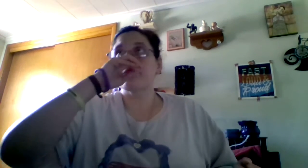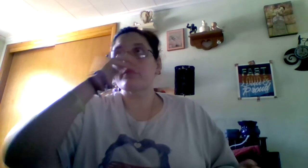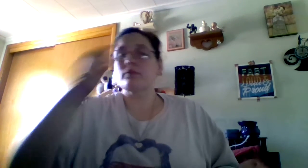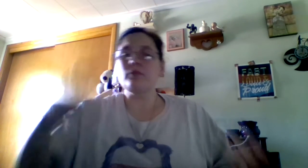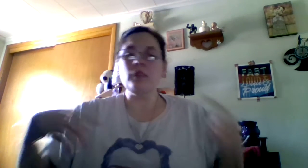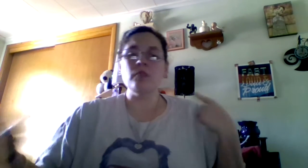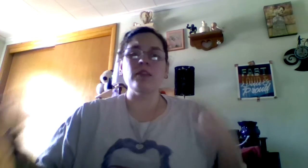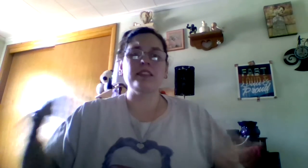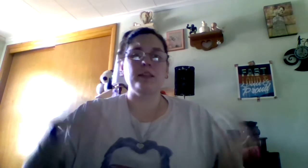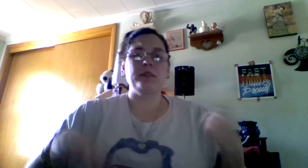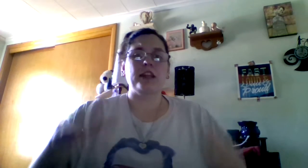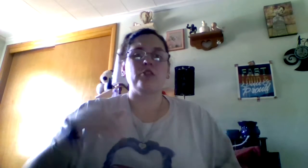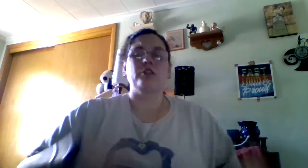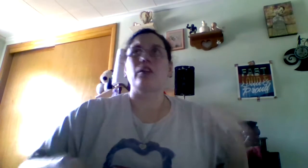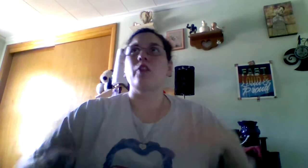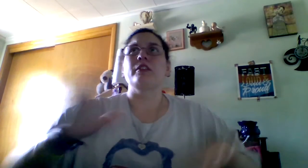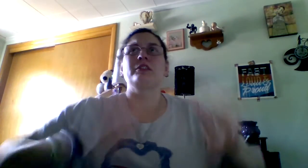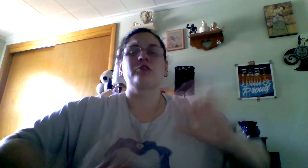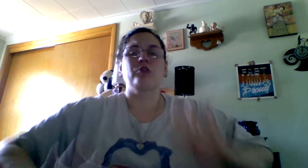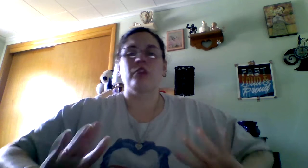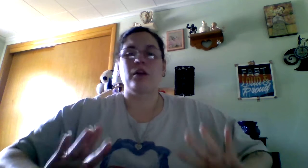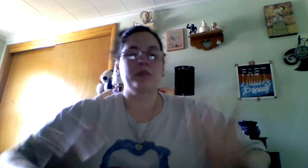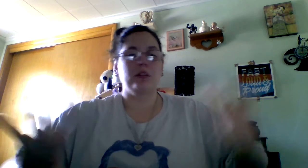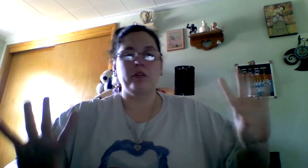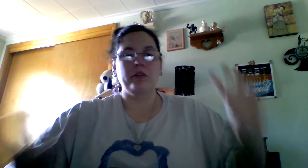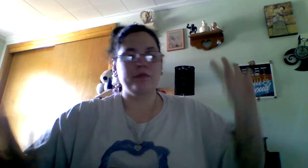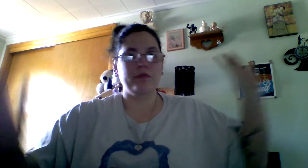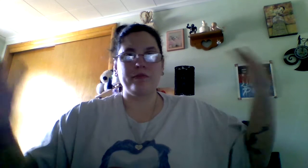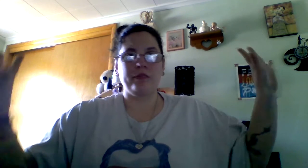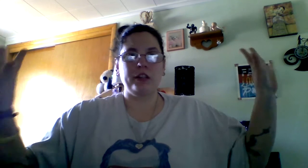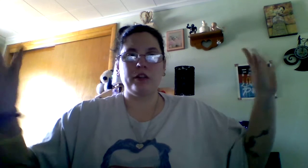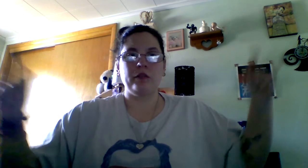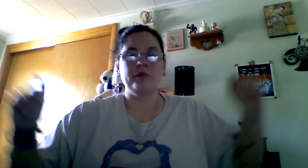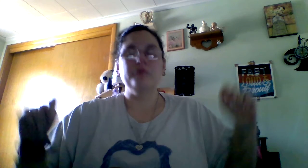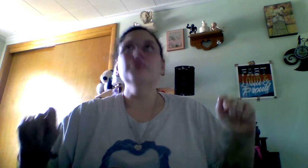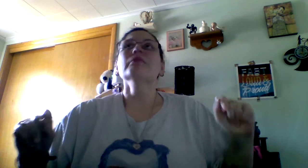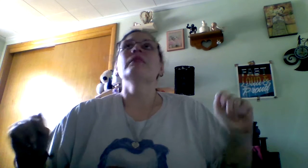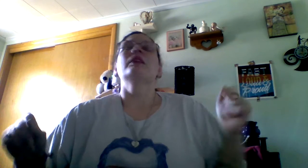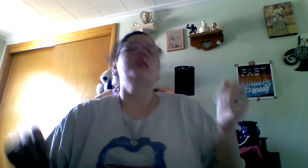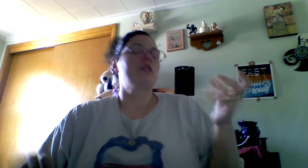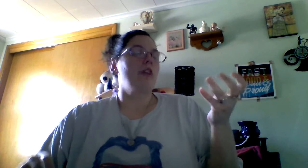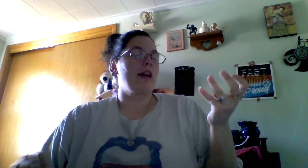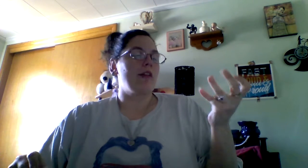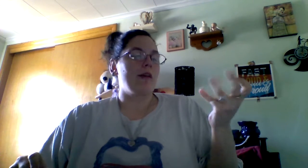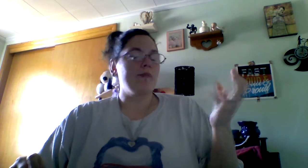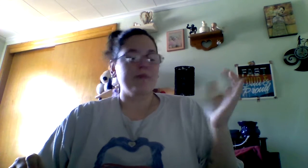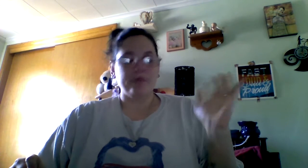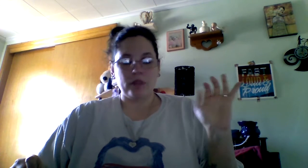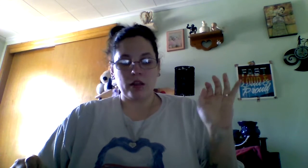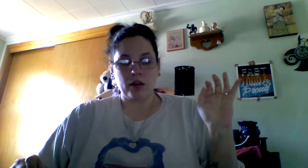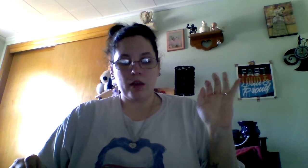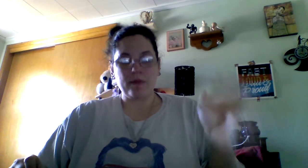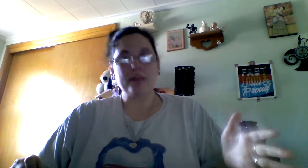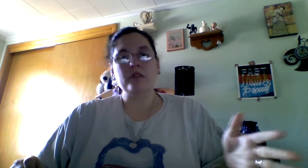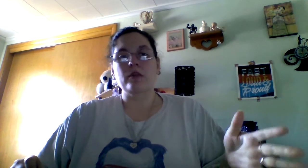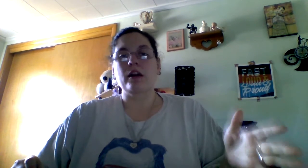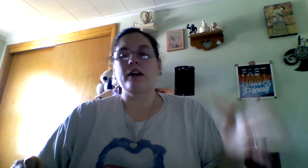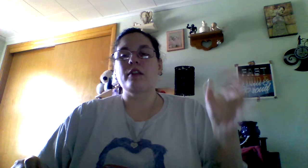And, my sleep schedule is always screwed up, so, you know. So, I met this one guy, and was